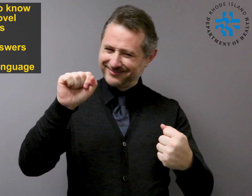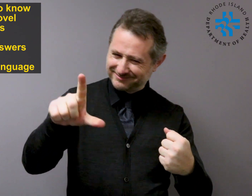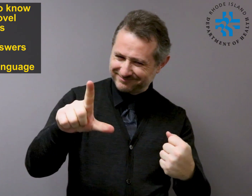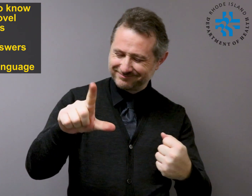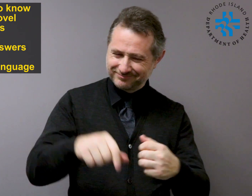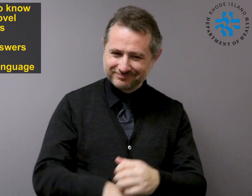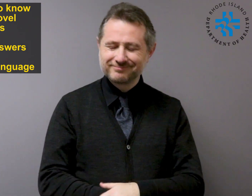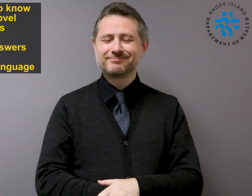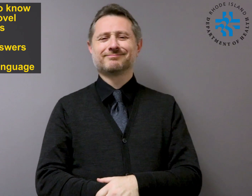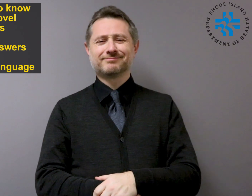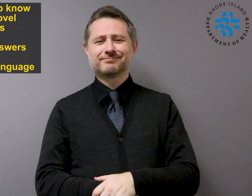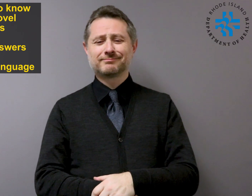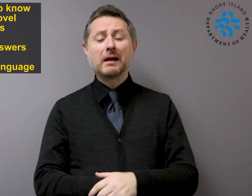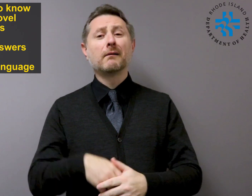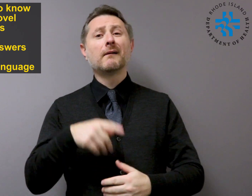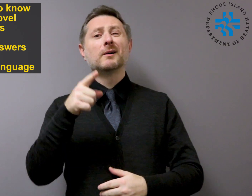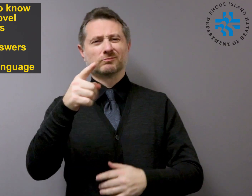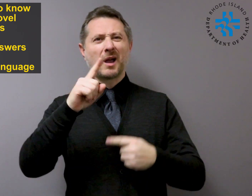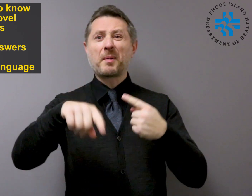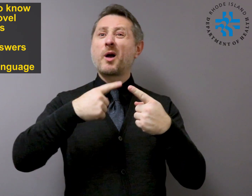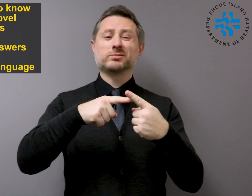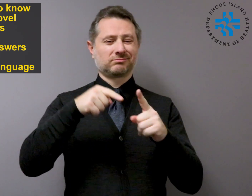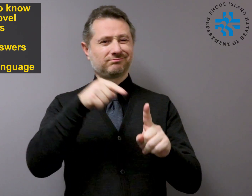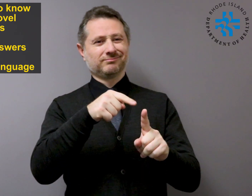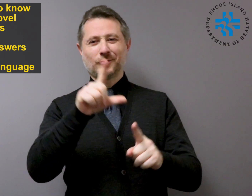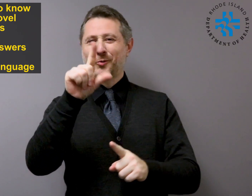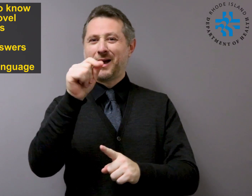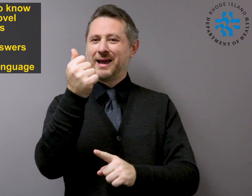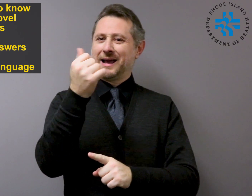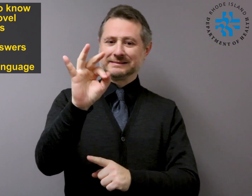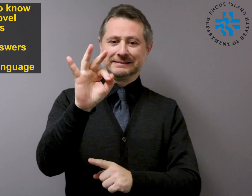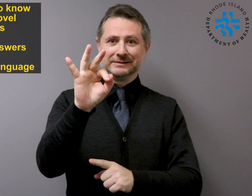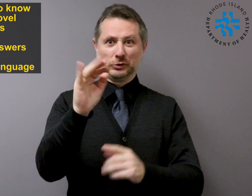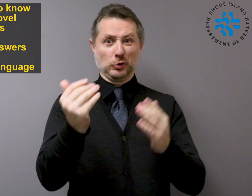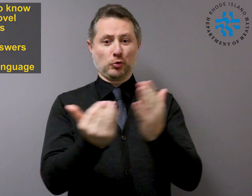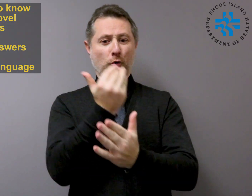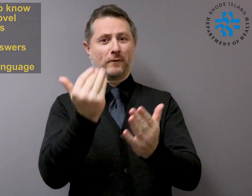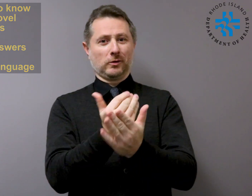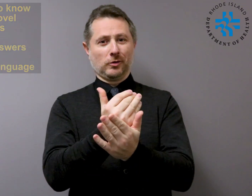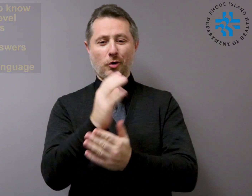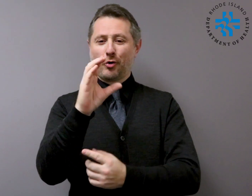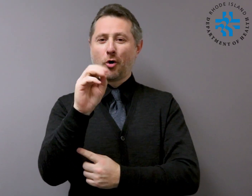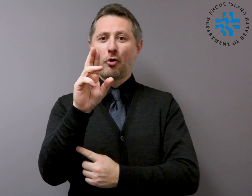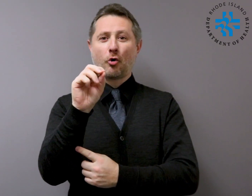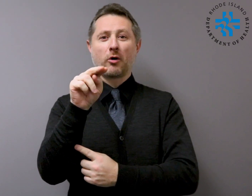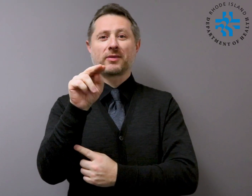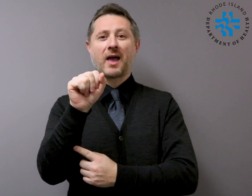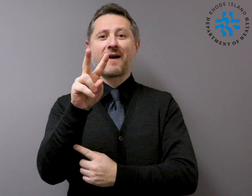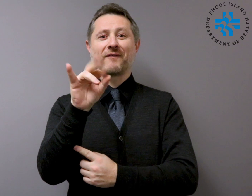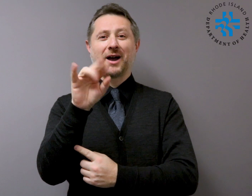What you need to know about 2019 Novelle Coronavirus Questions and answers in American Sign Language